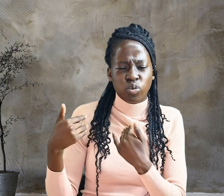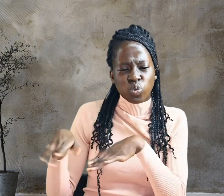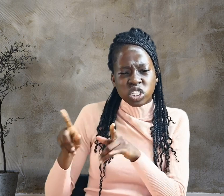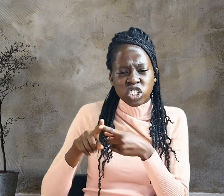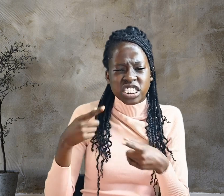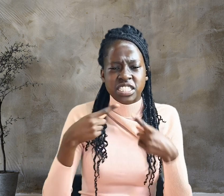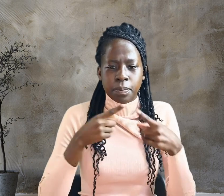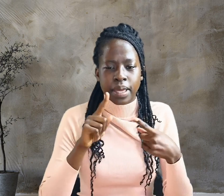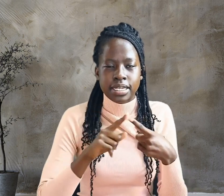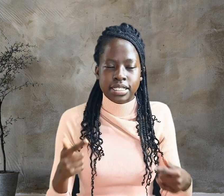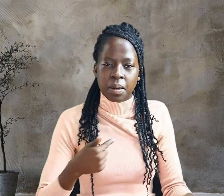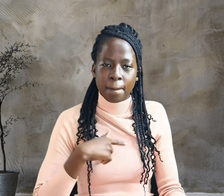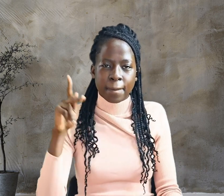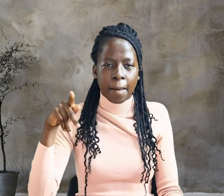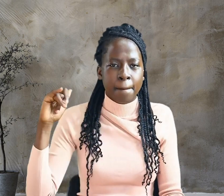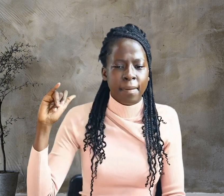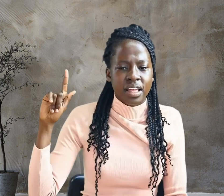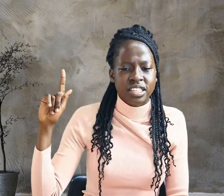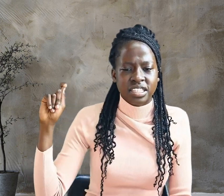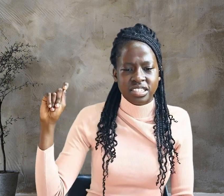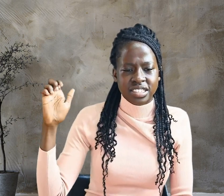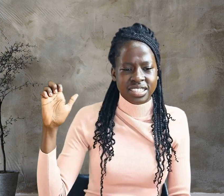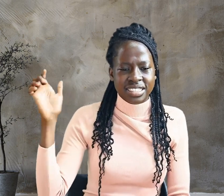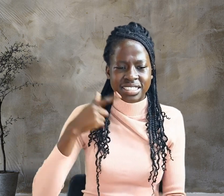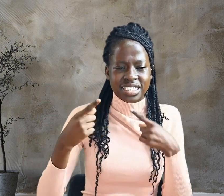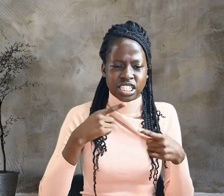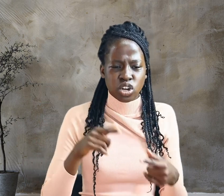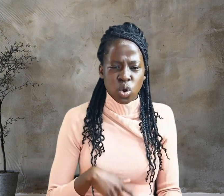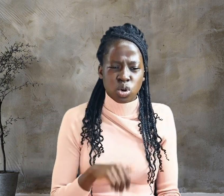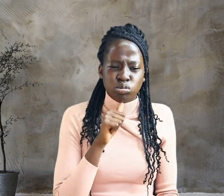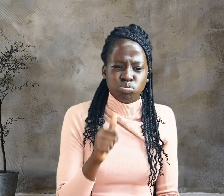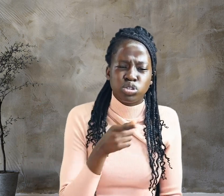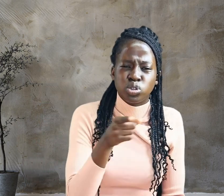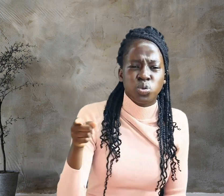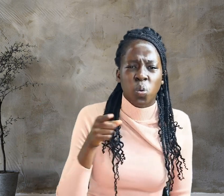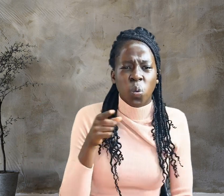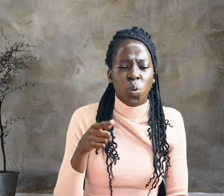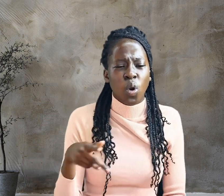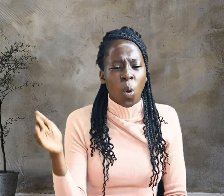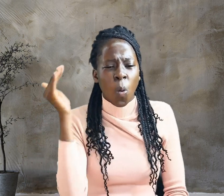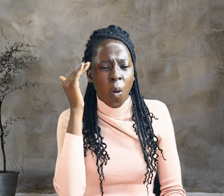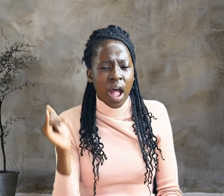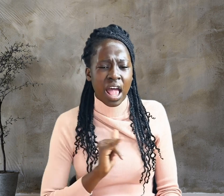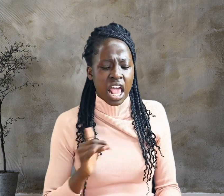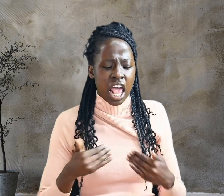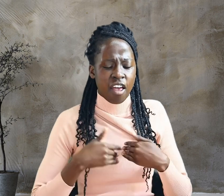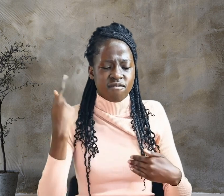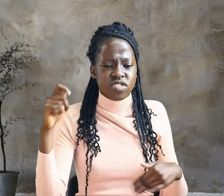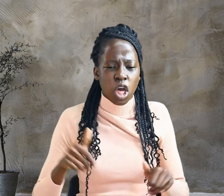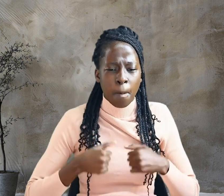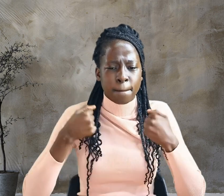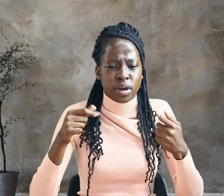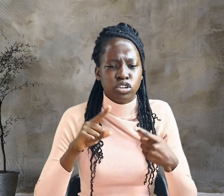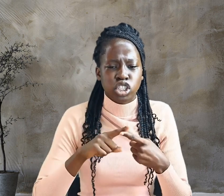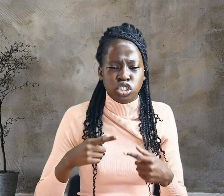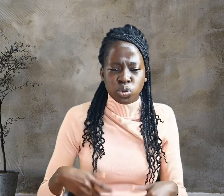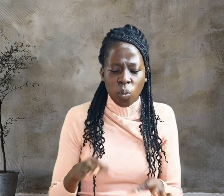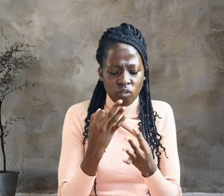to speak to me? Pilate said. Don't you realize I have the power either to free you or to